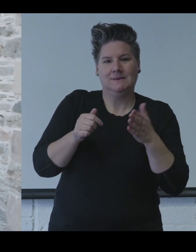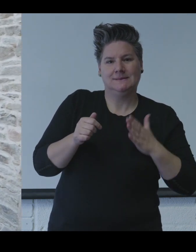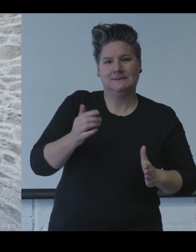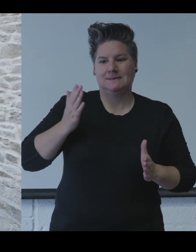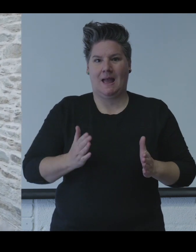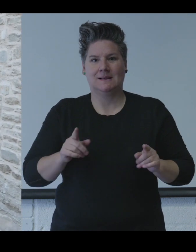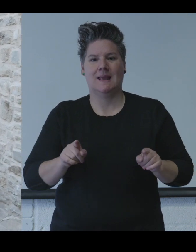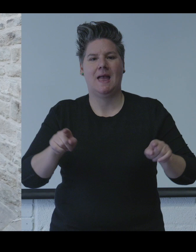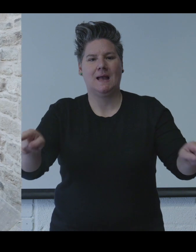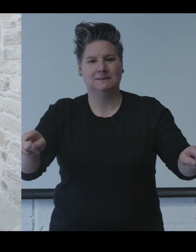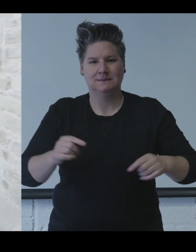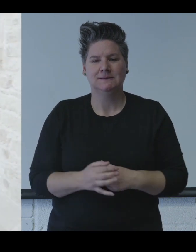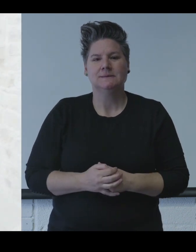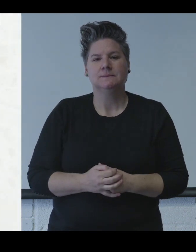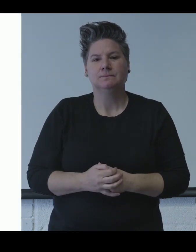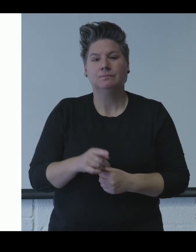exits.